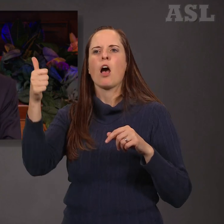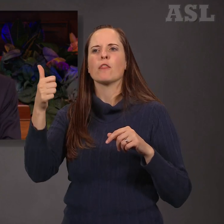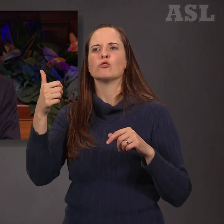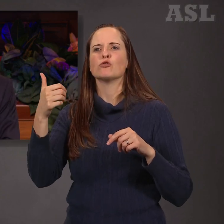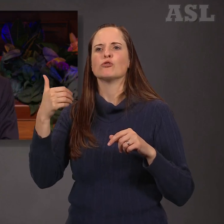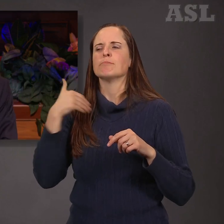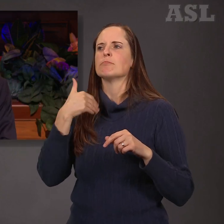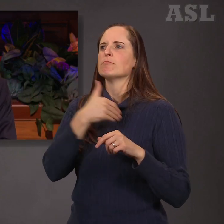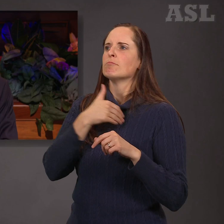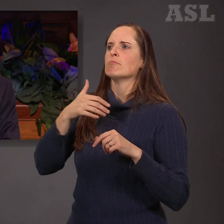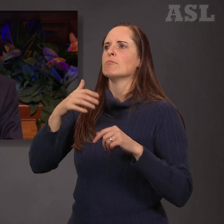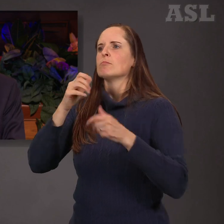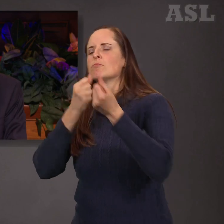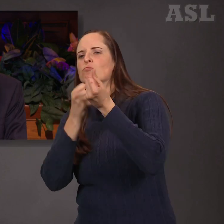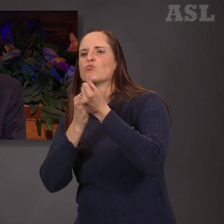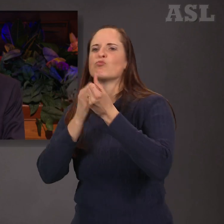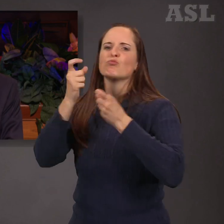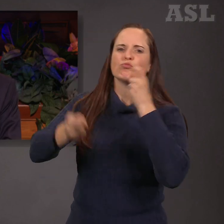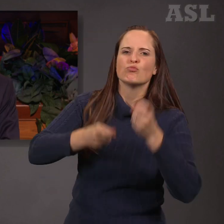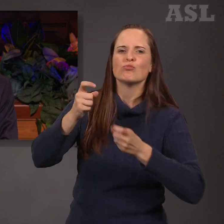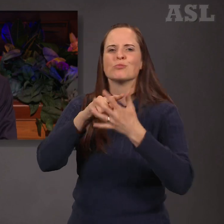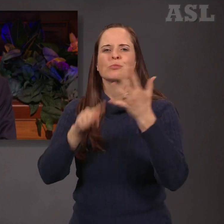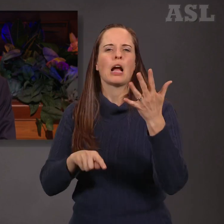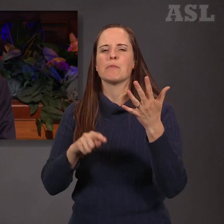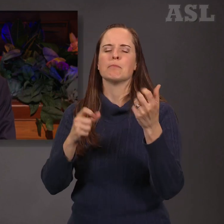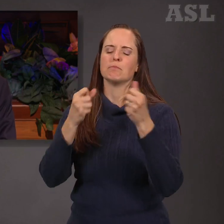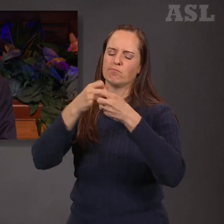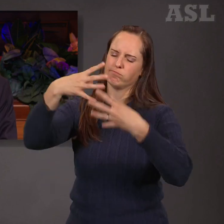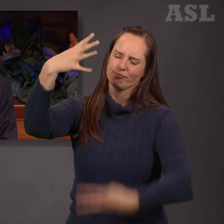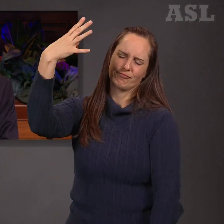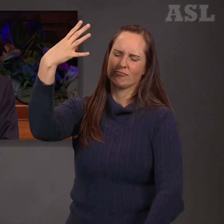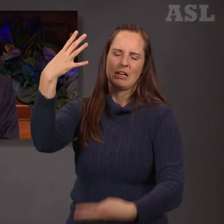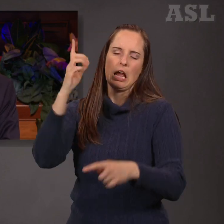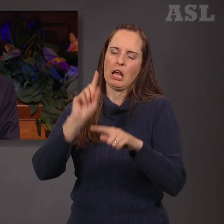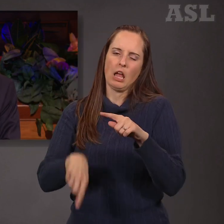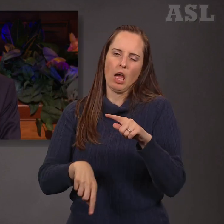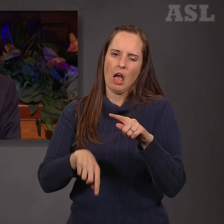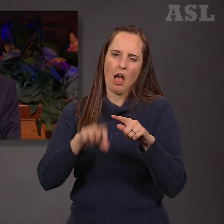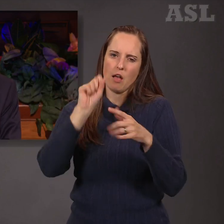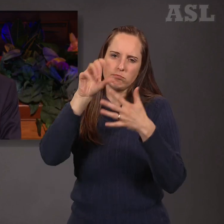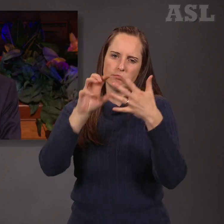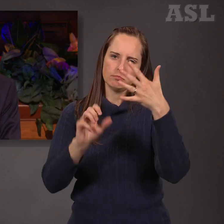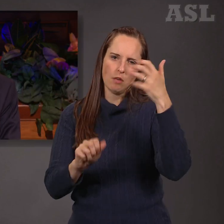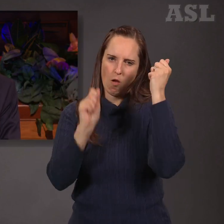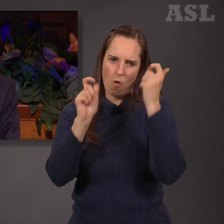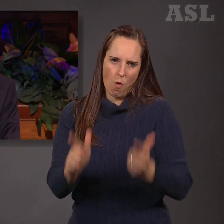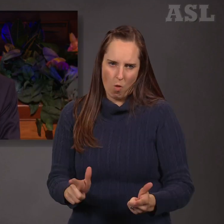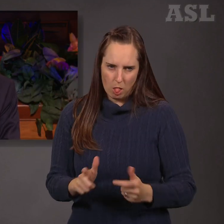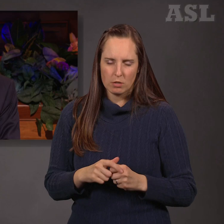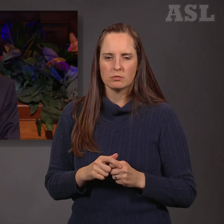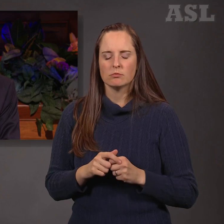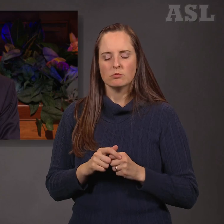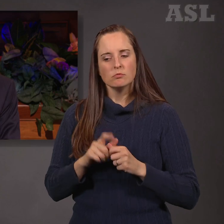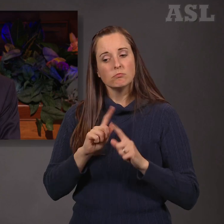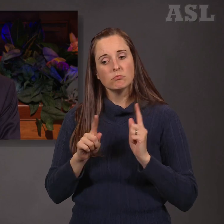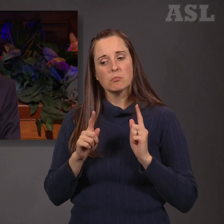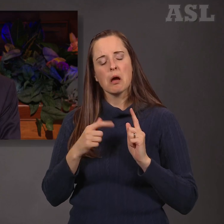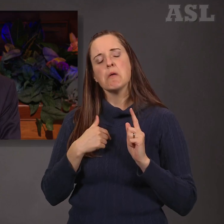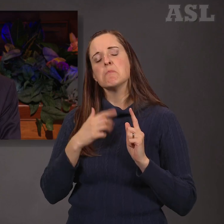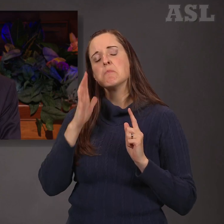donations and efforts are too numerous to list, but just mentioning these few will suggest their variety and